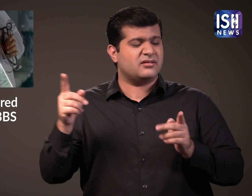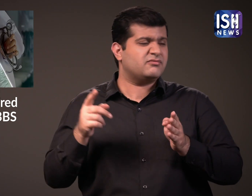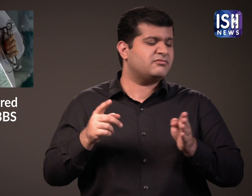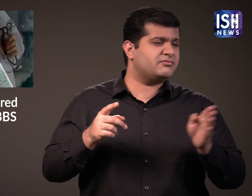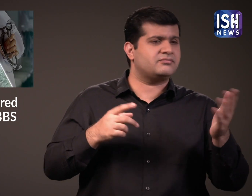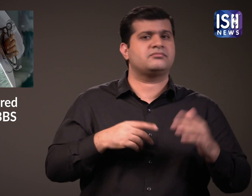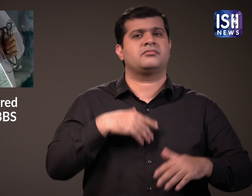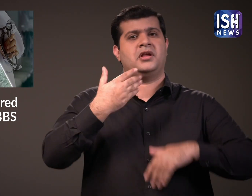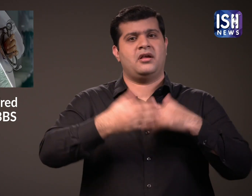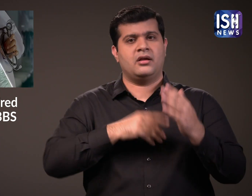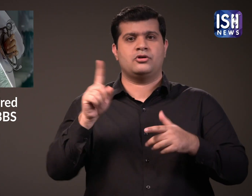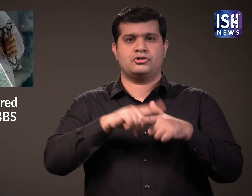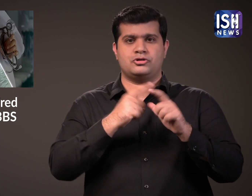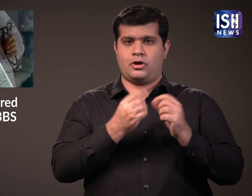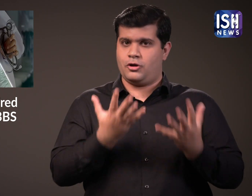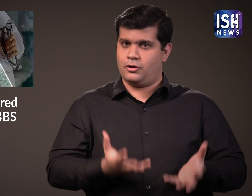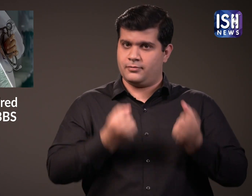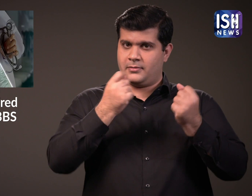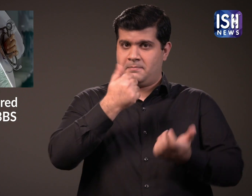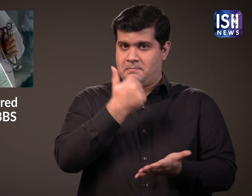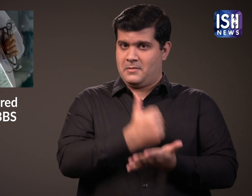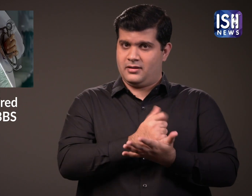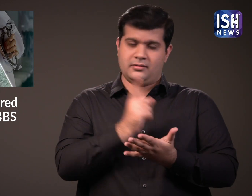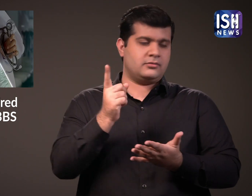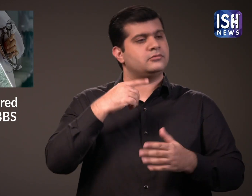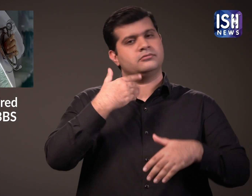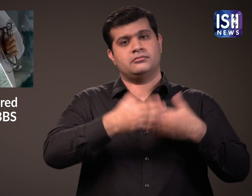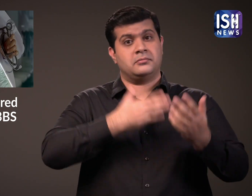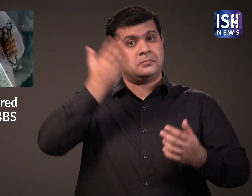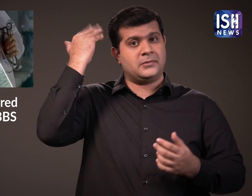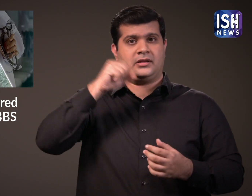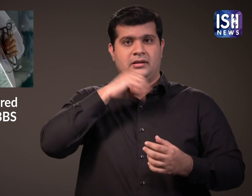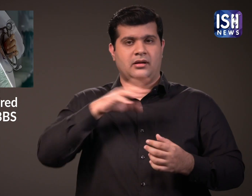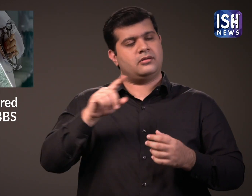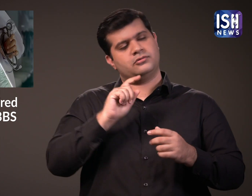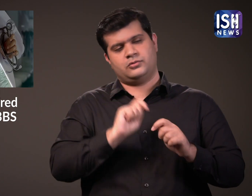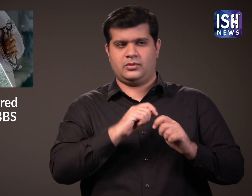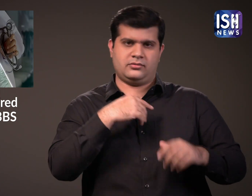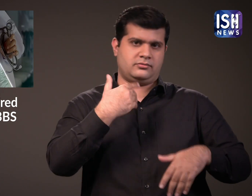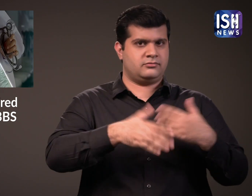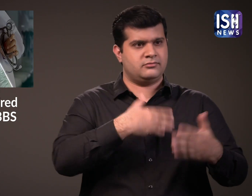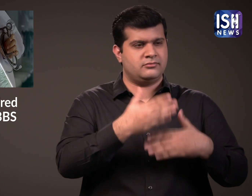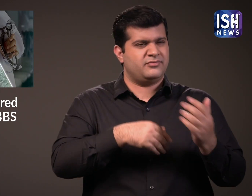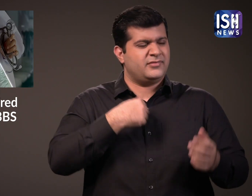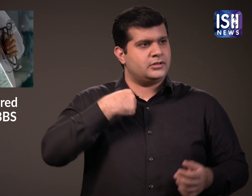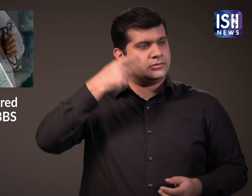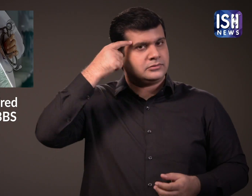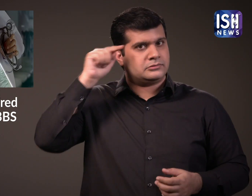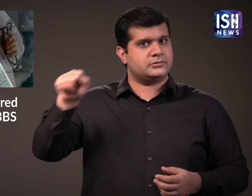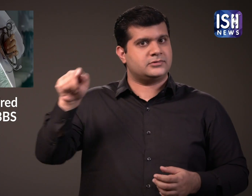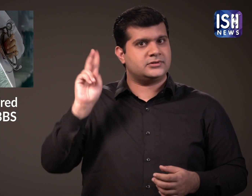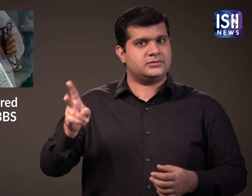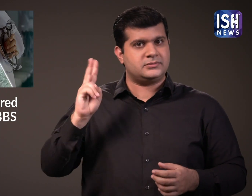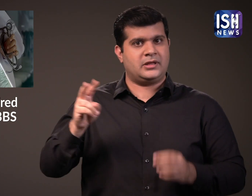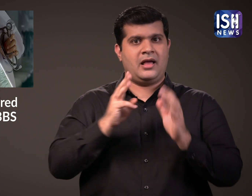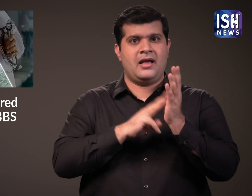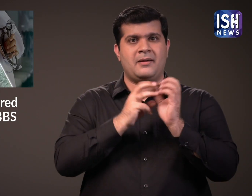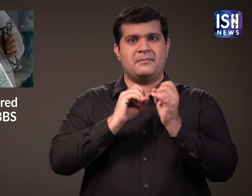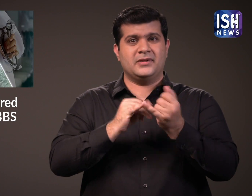He then carried on with life and secured a bank job in his youth. However, he always wanted